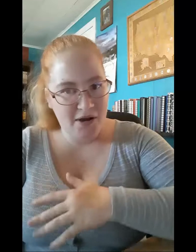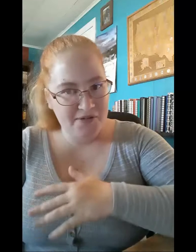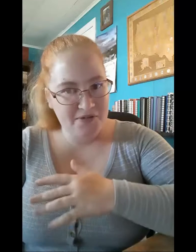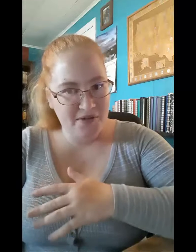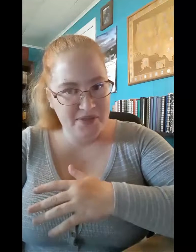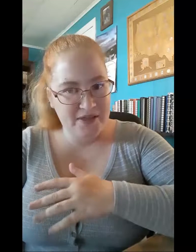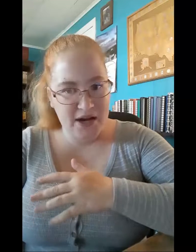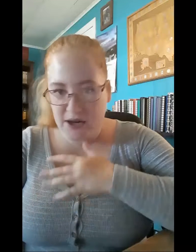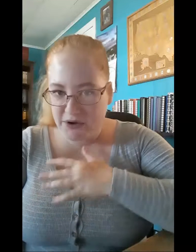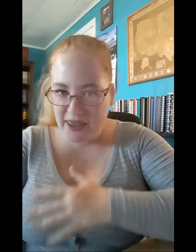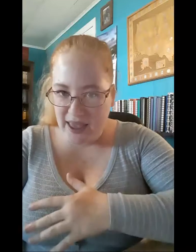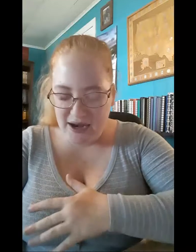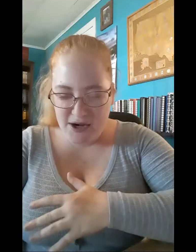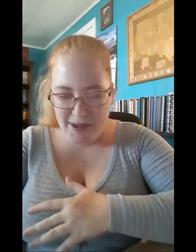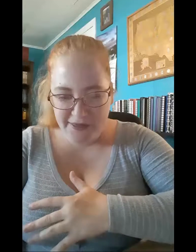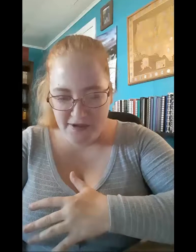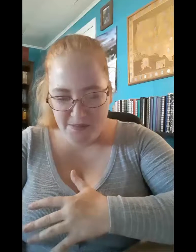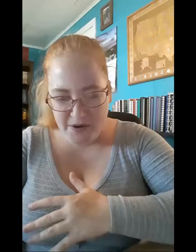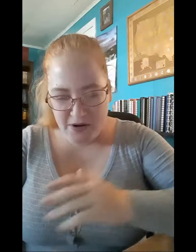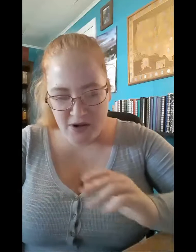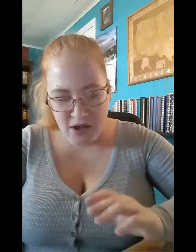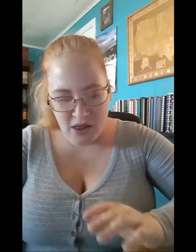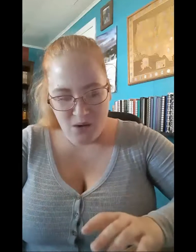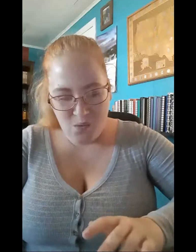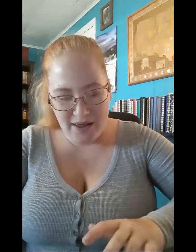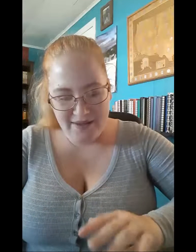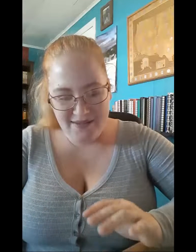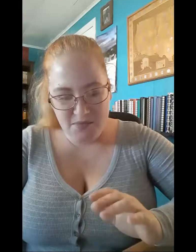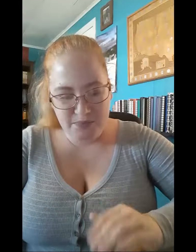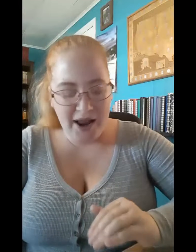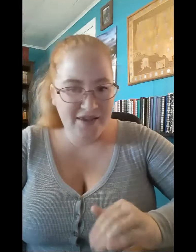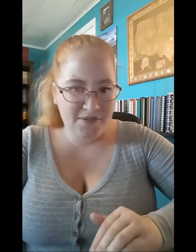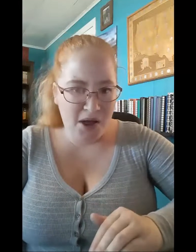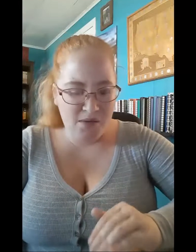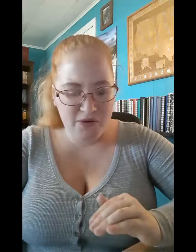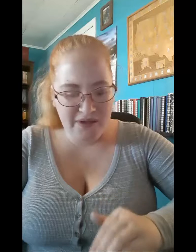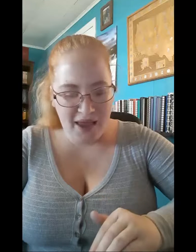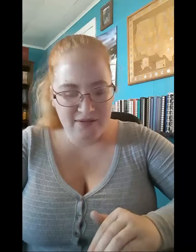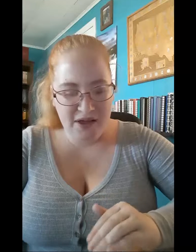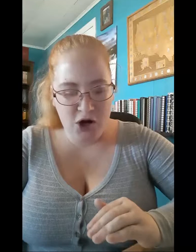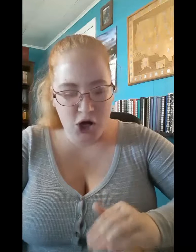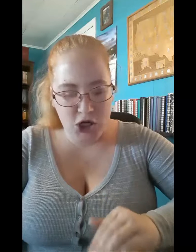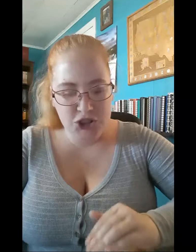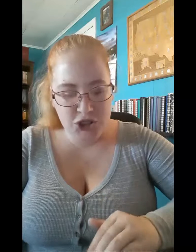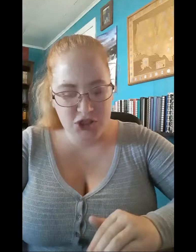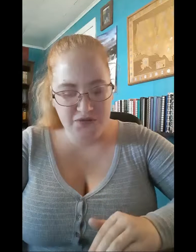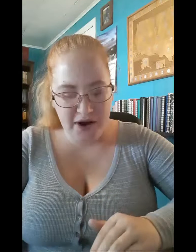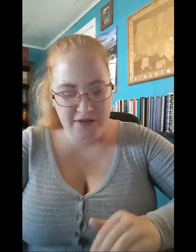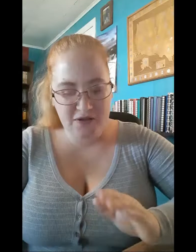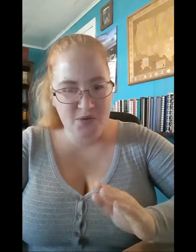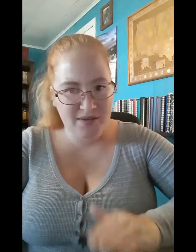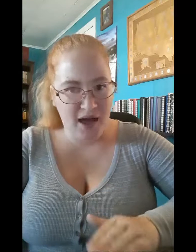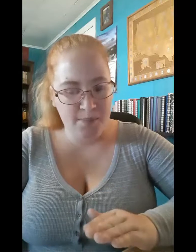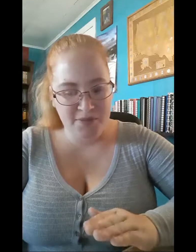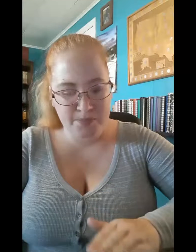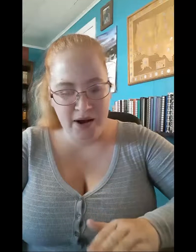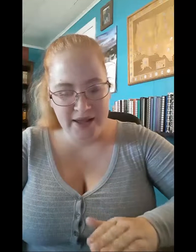also something that I really hated about this book, was Brian's mom was asking her church friends to adopt Brian